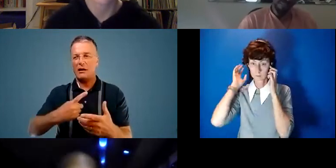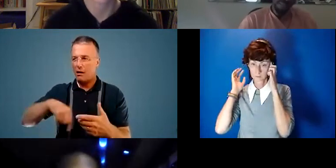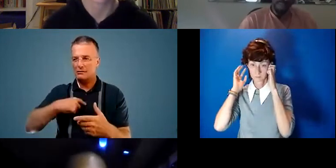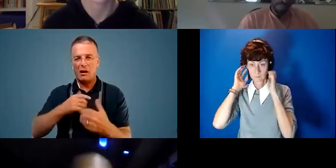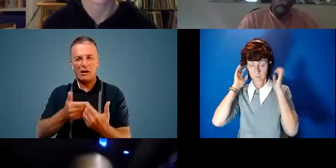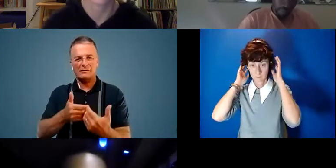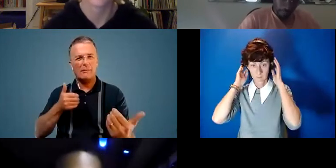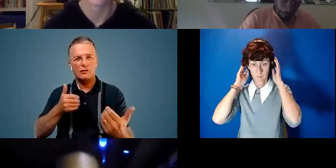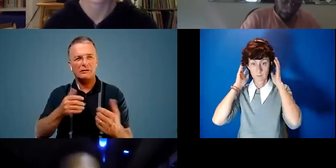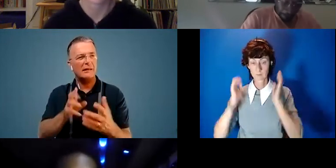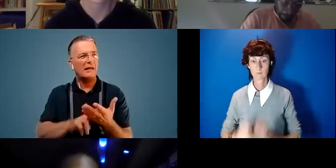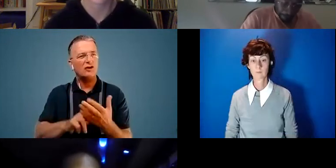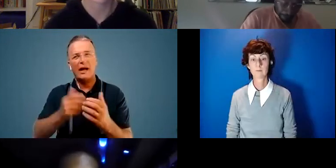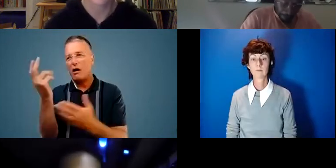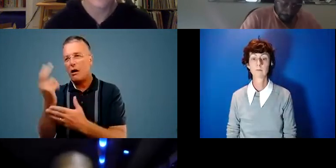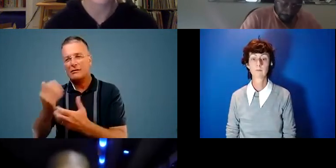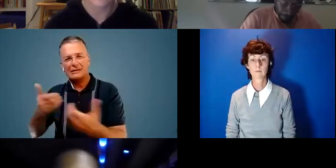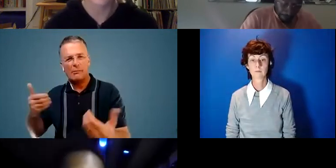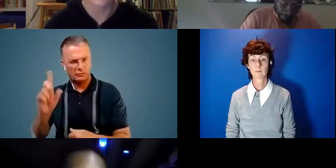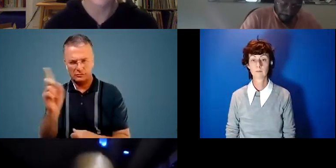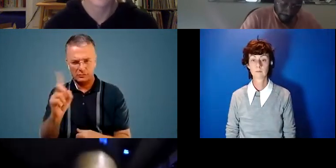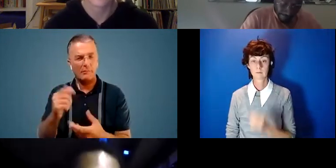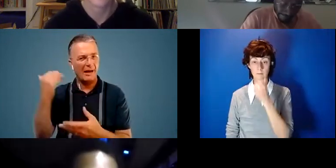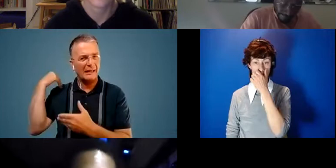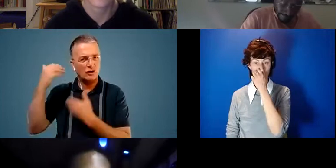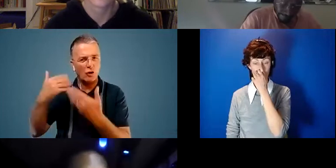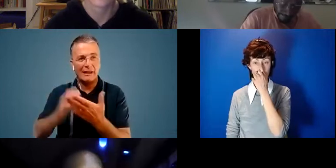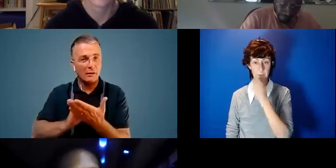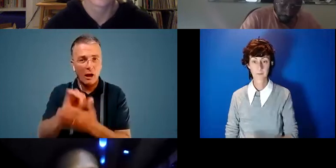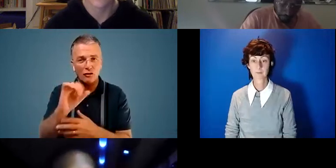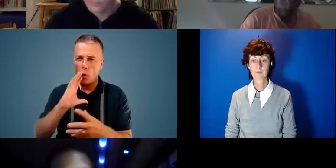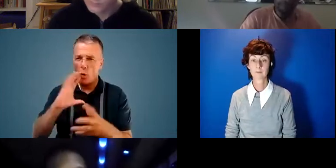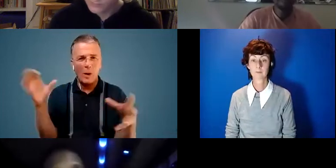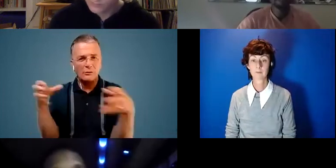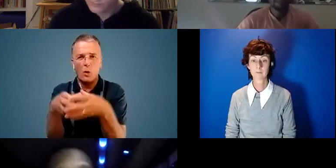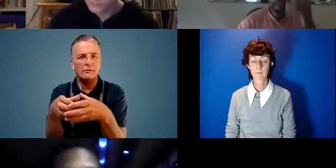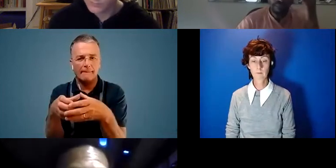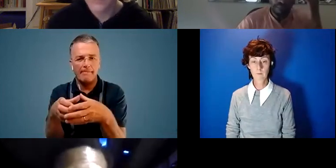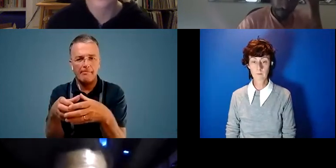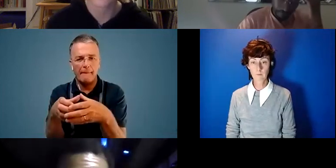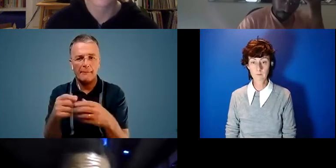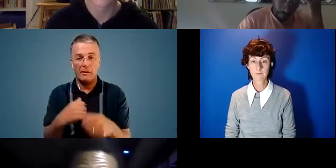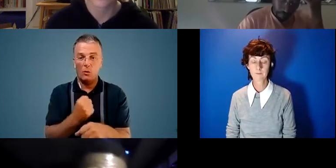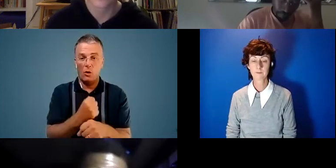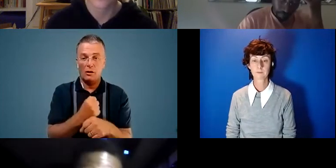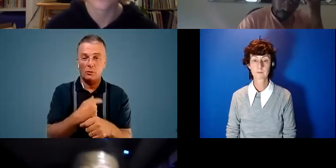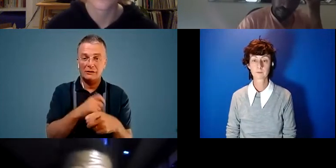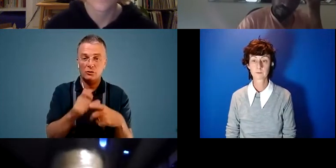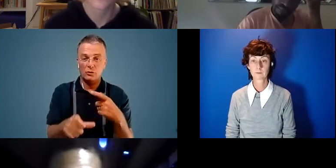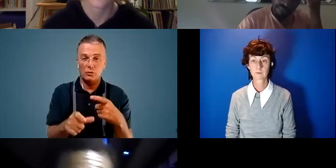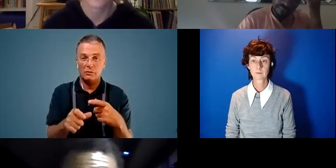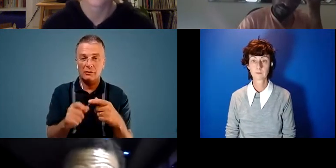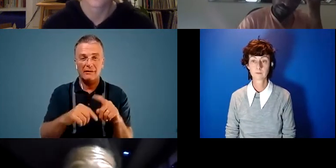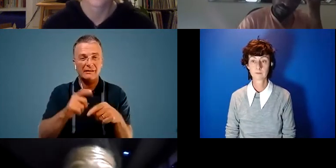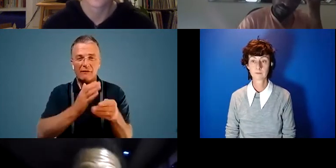Nature and people are separate. Nature and art are separate. But actually, historically, culturally, they've always been one. And I suppose the work we do and the different